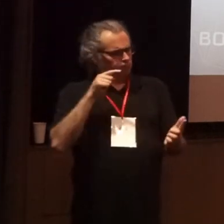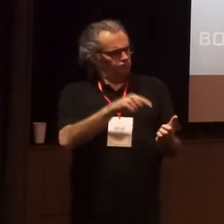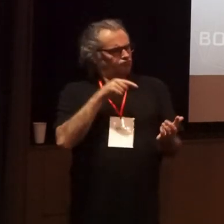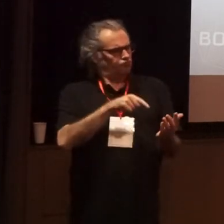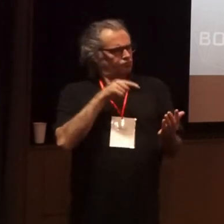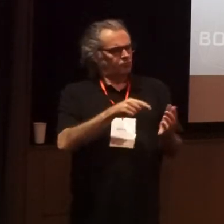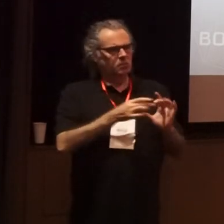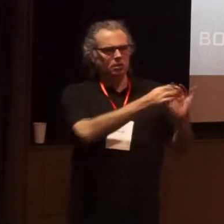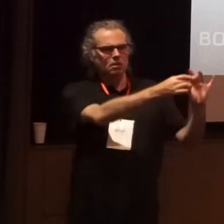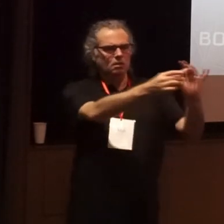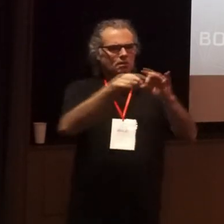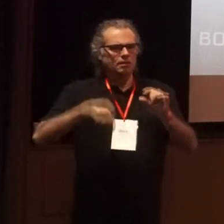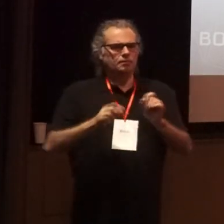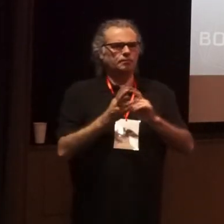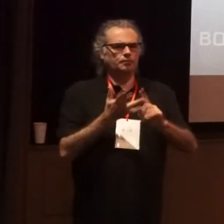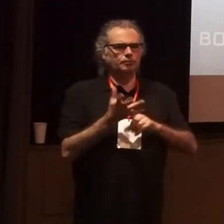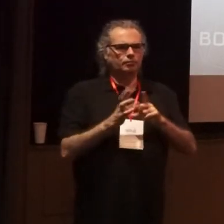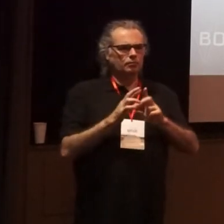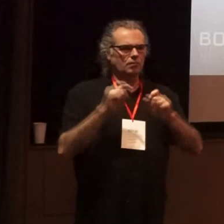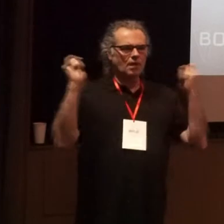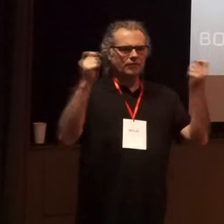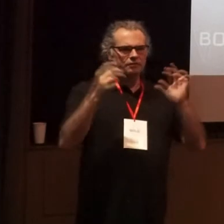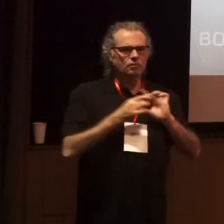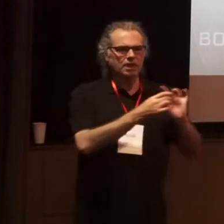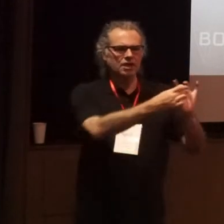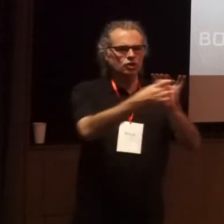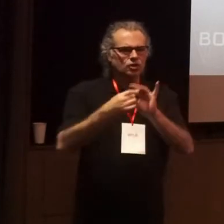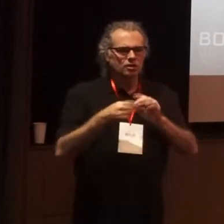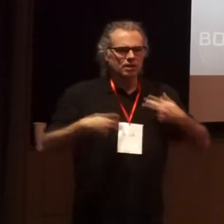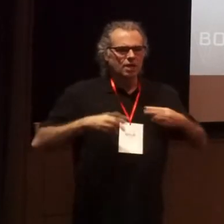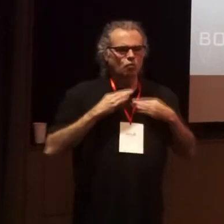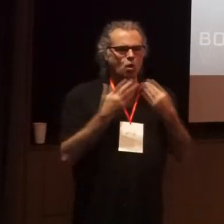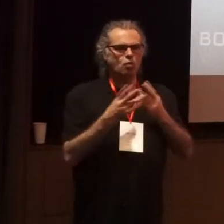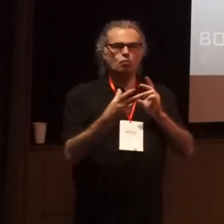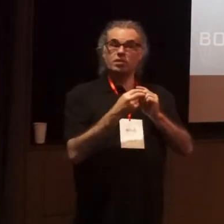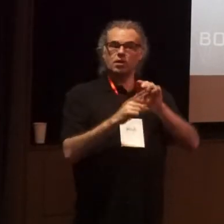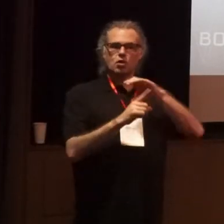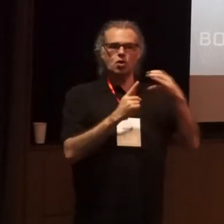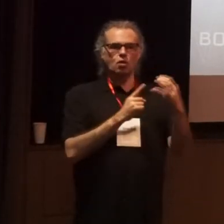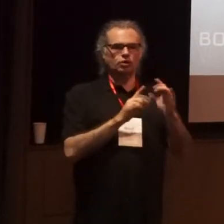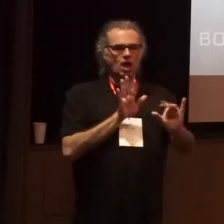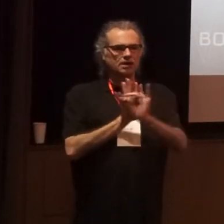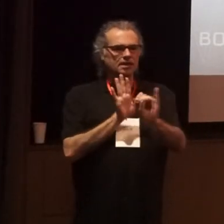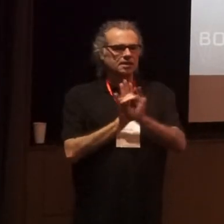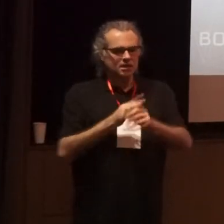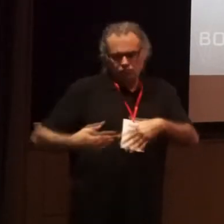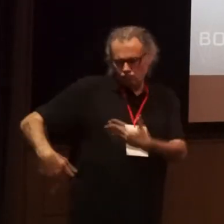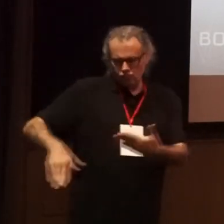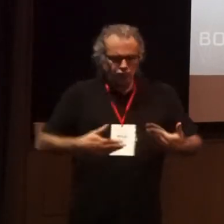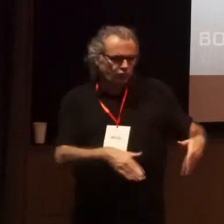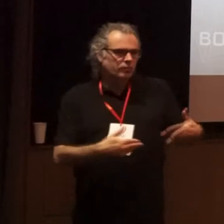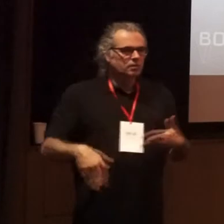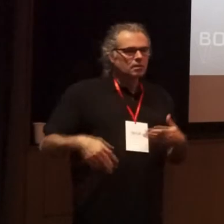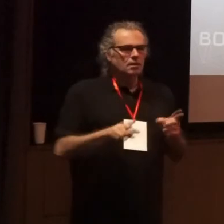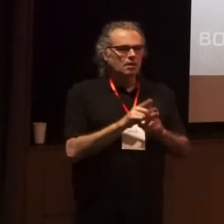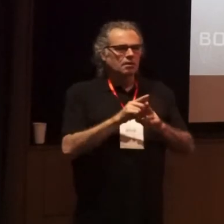interconnectedness of the dance world and connections with culture, with identity, with movement, with history, with